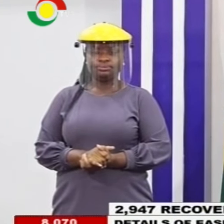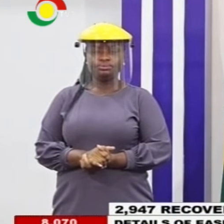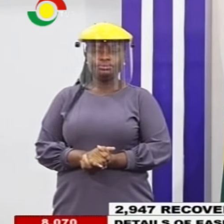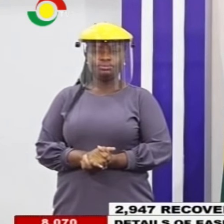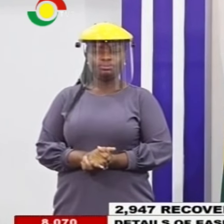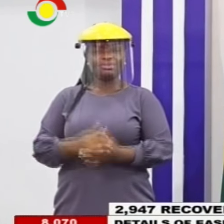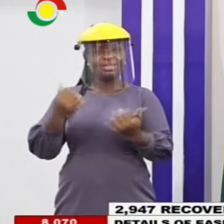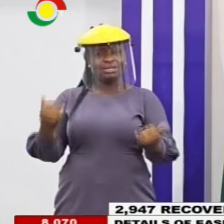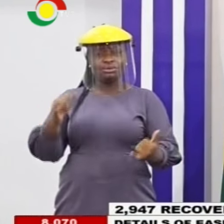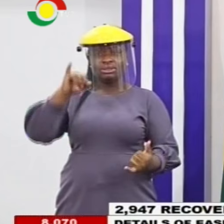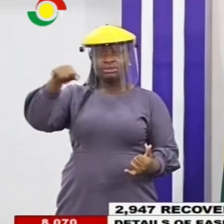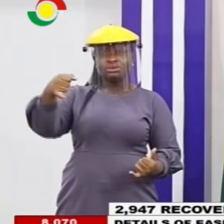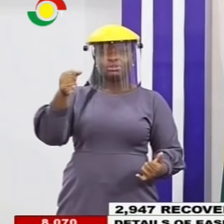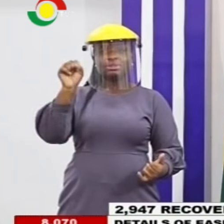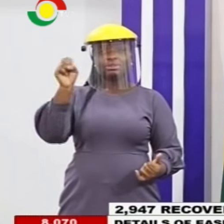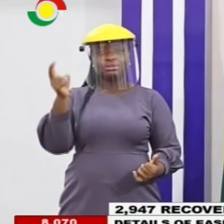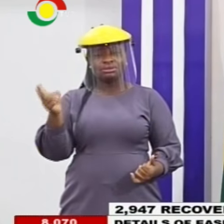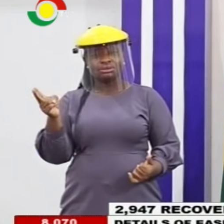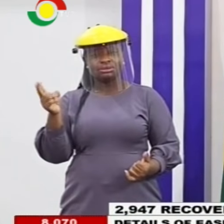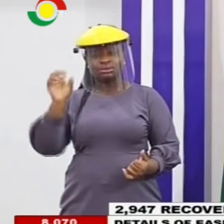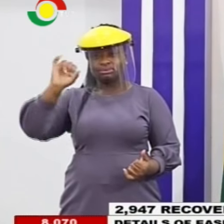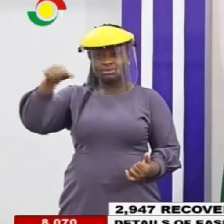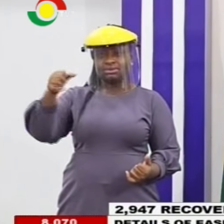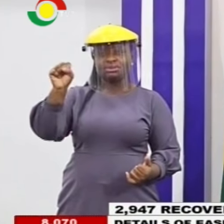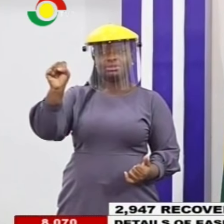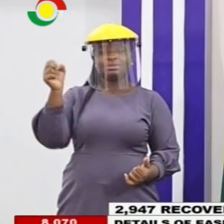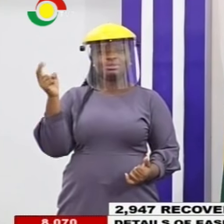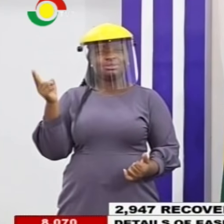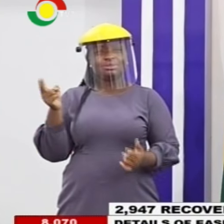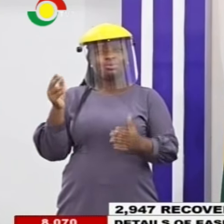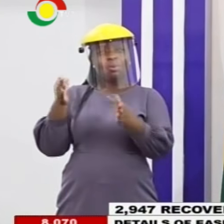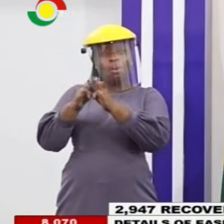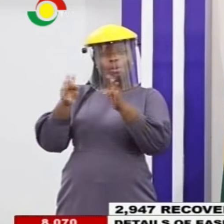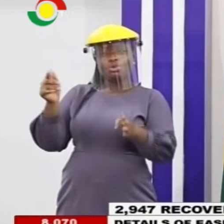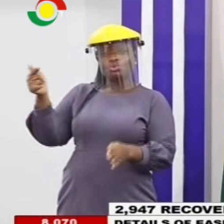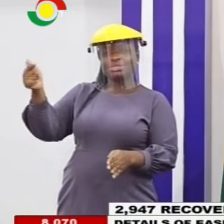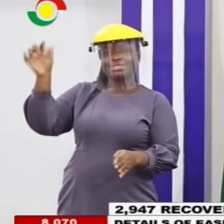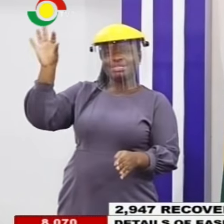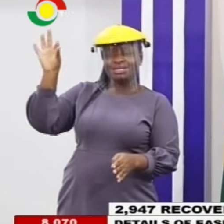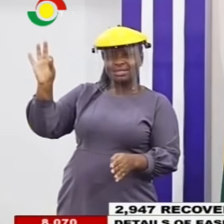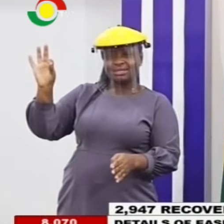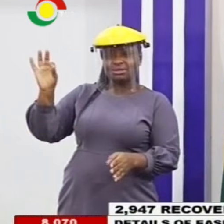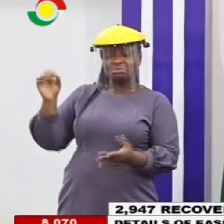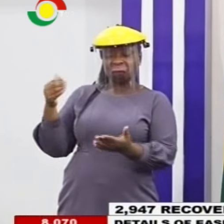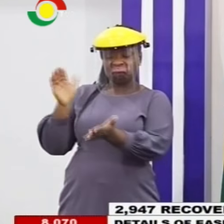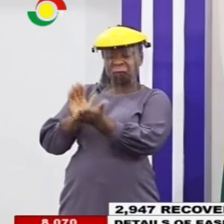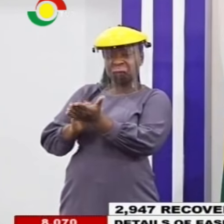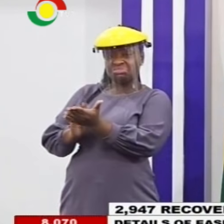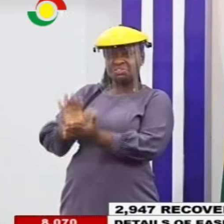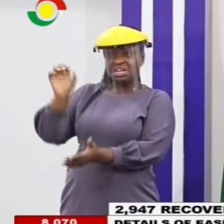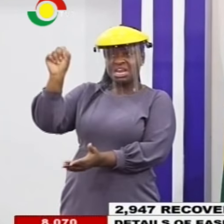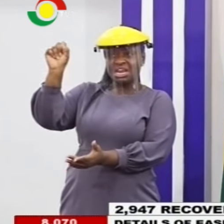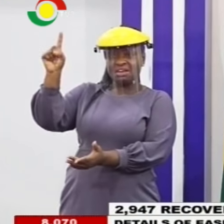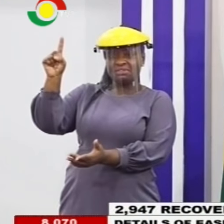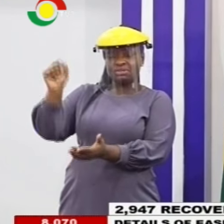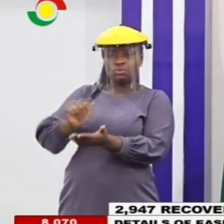The junior high schools will reopen on the 29th and they will be in school for 11 weeks and have their exams on